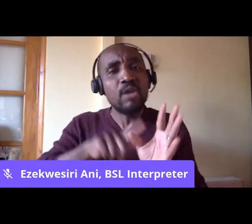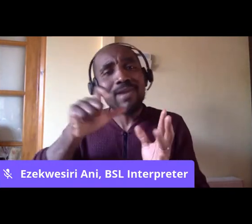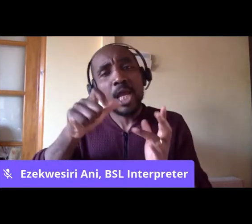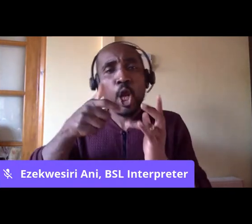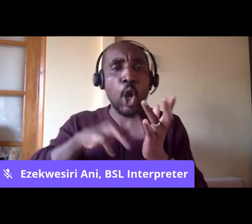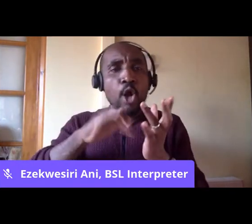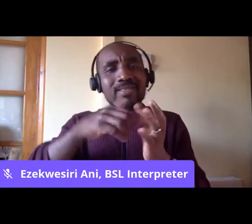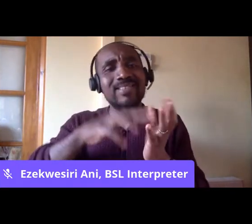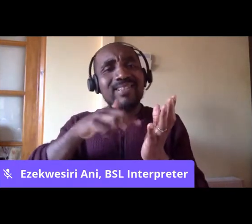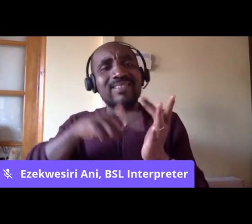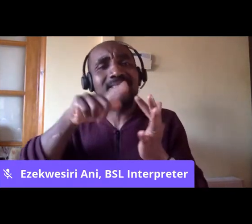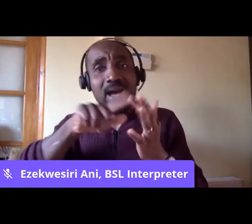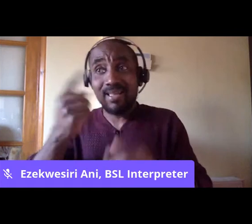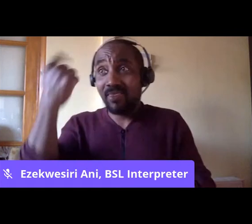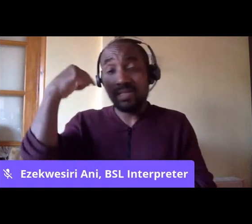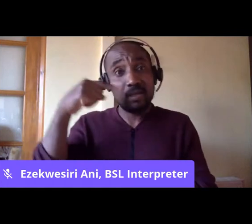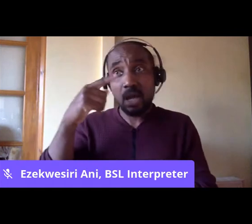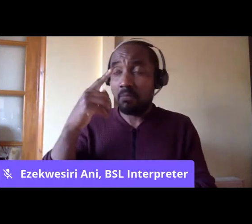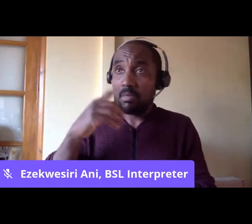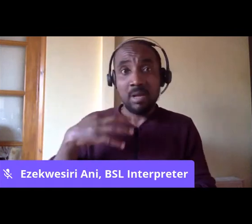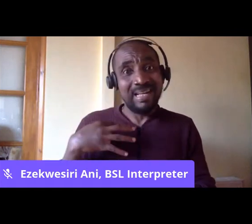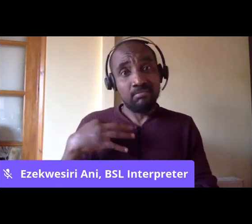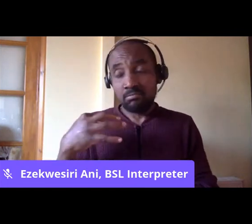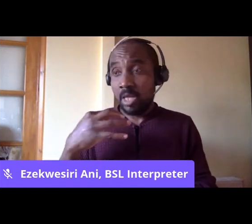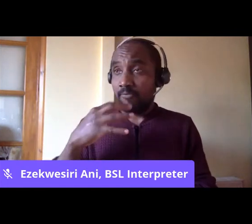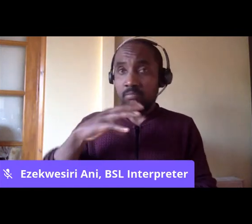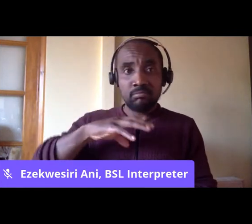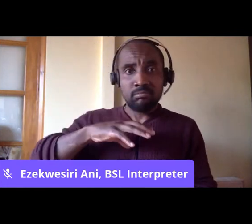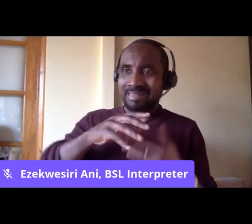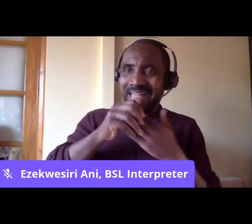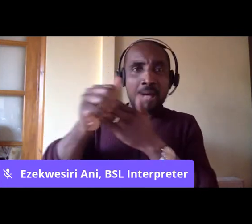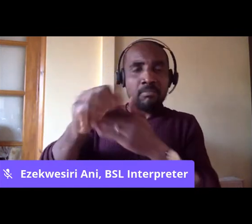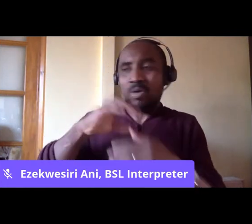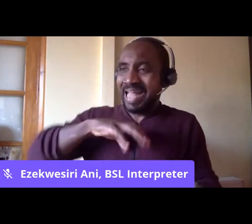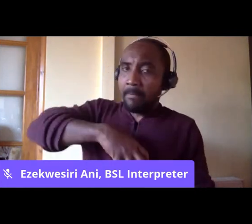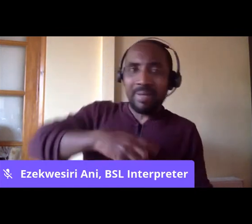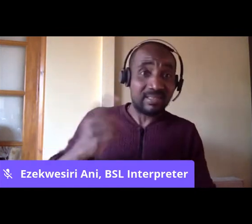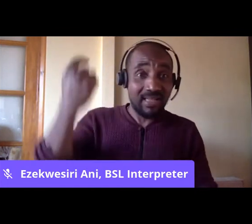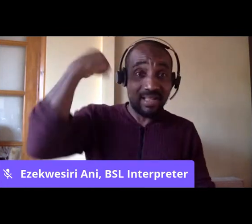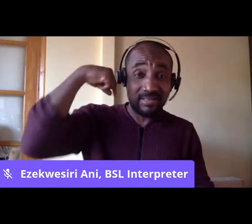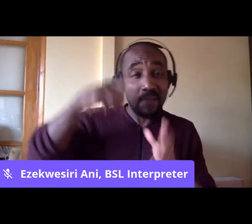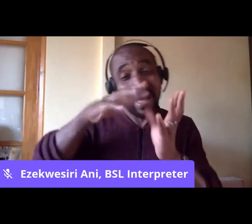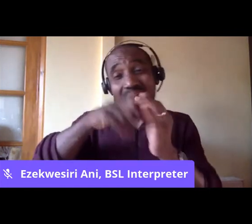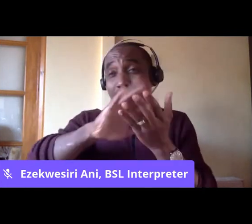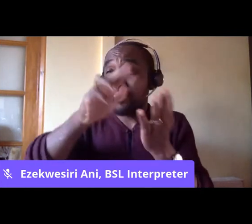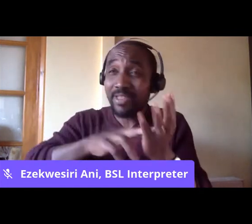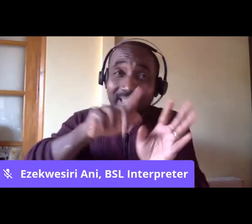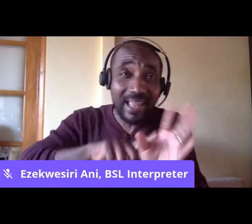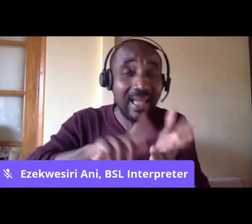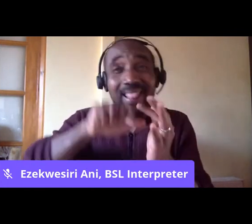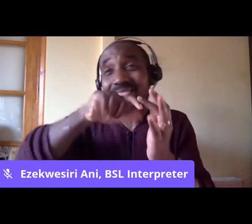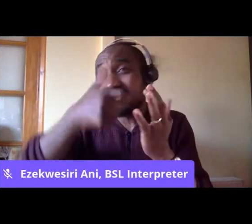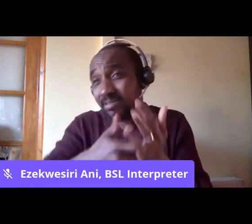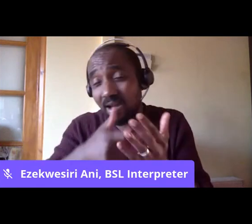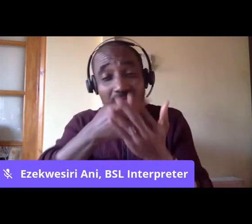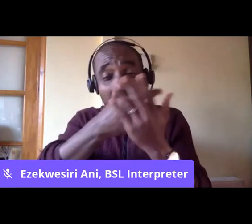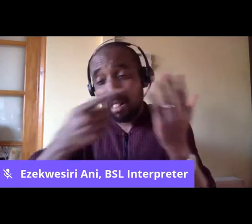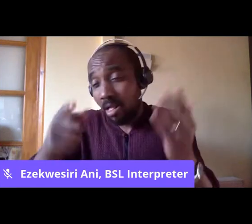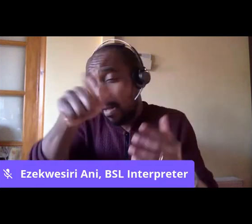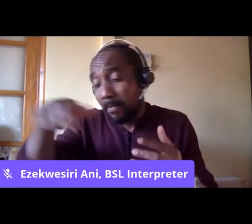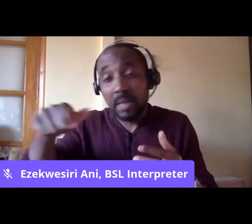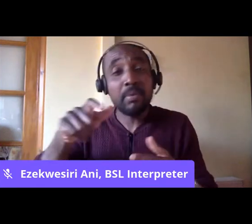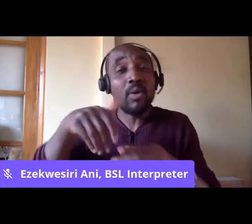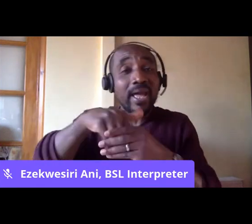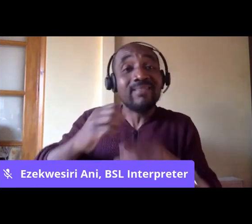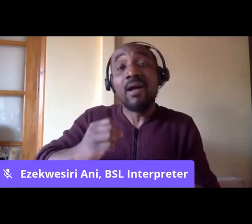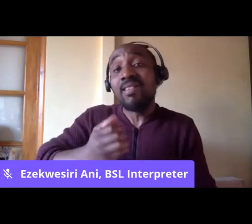high-level diplomat, Harold Wilson, Anthony Lester in the Labour Party, and a number of other people, came